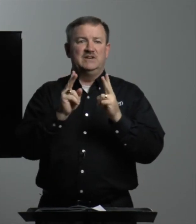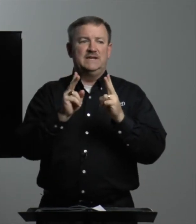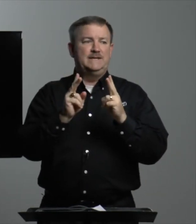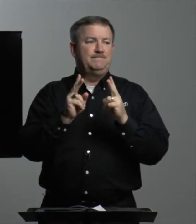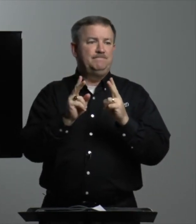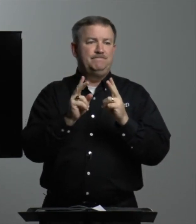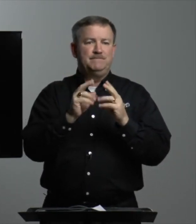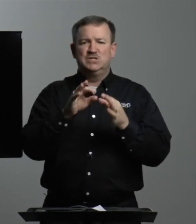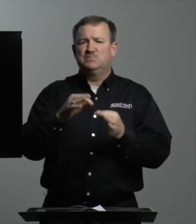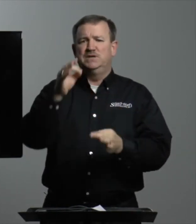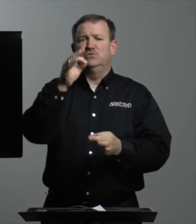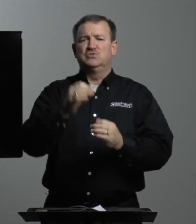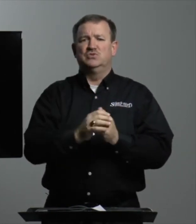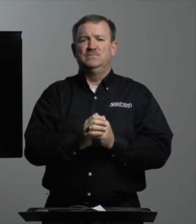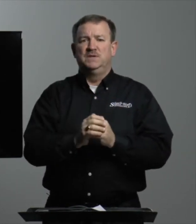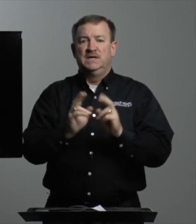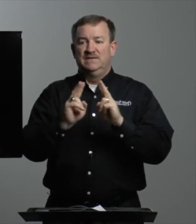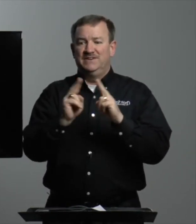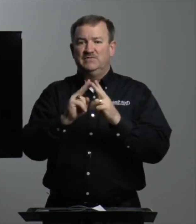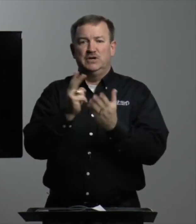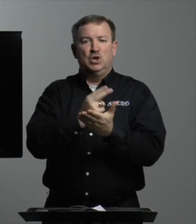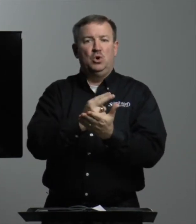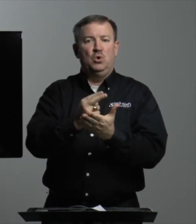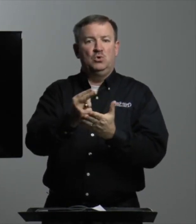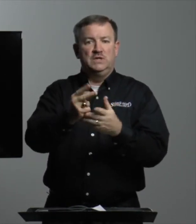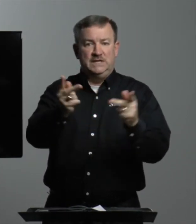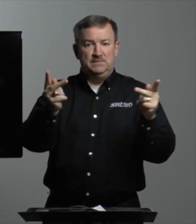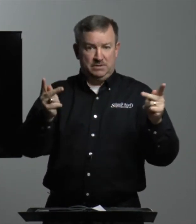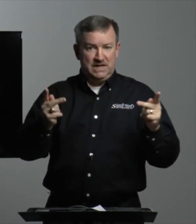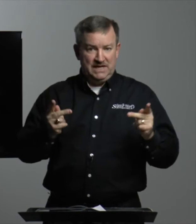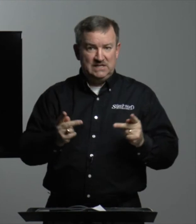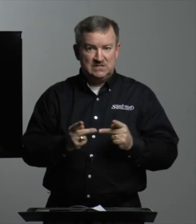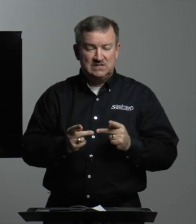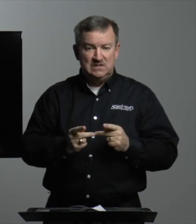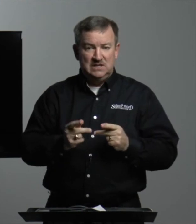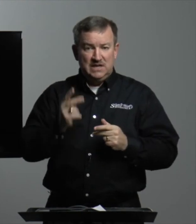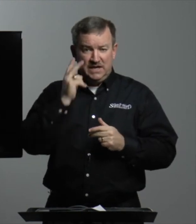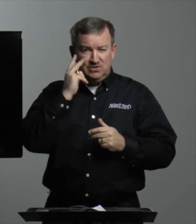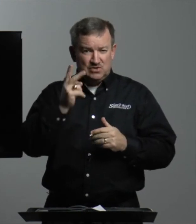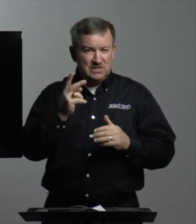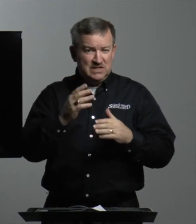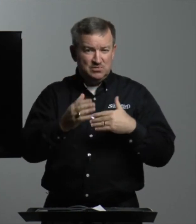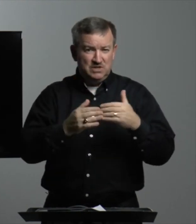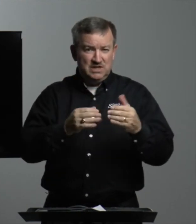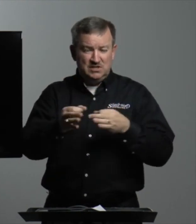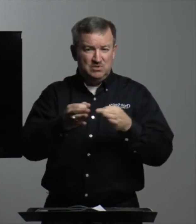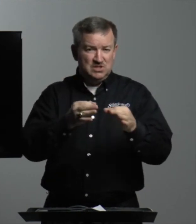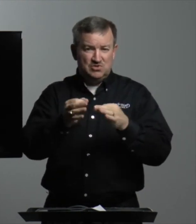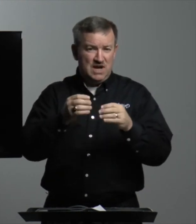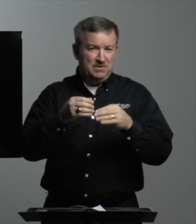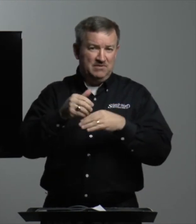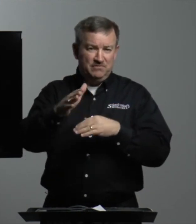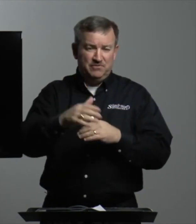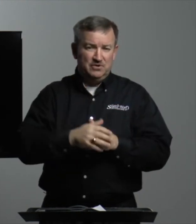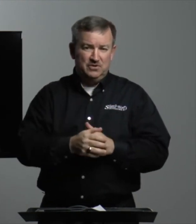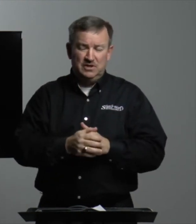very spiritual. Very, very holy place. And you'll see as we, as we describe it even further,